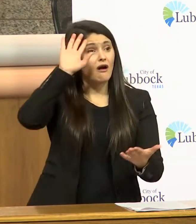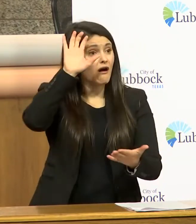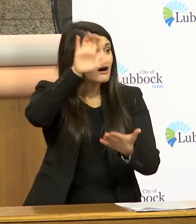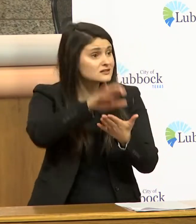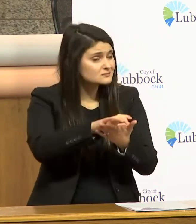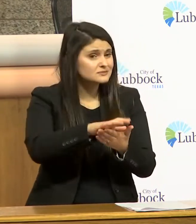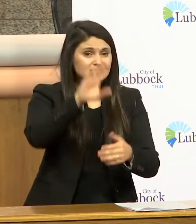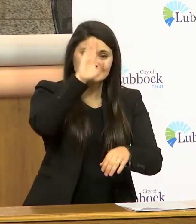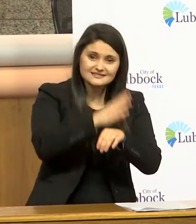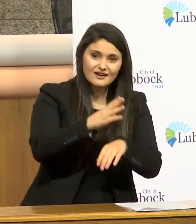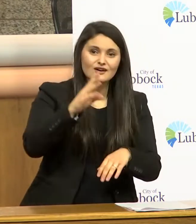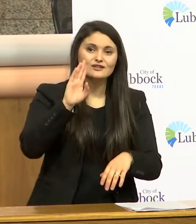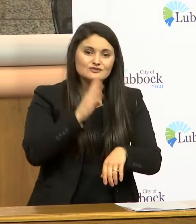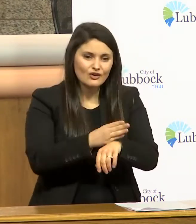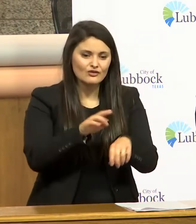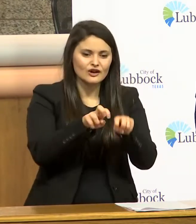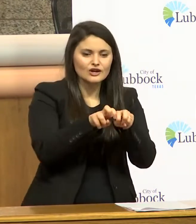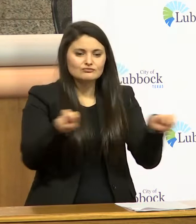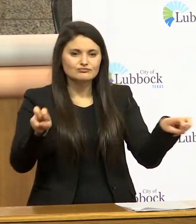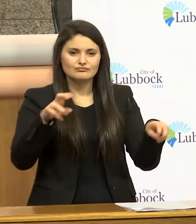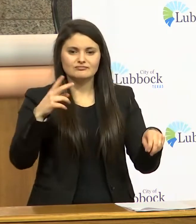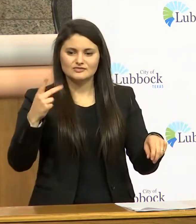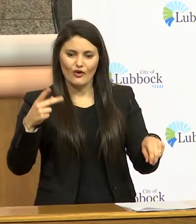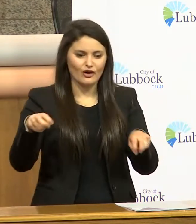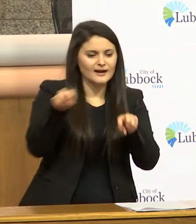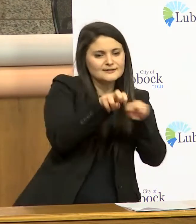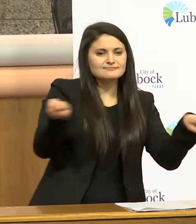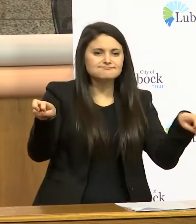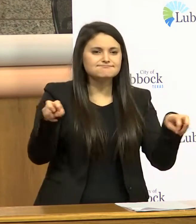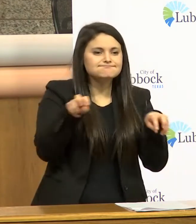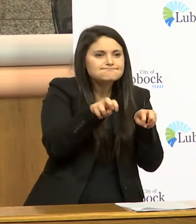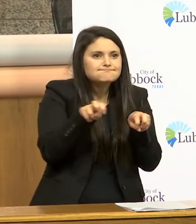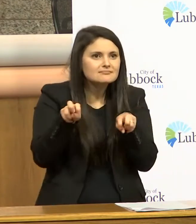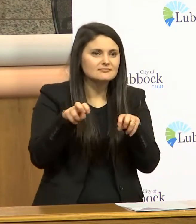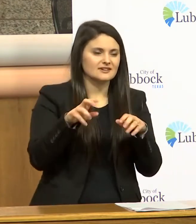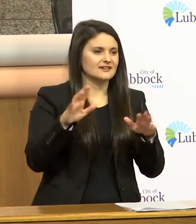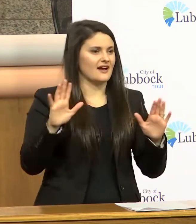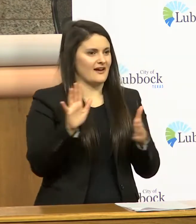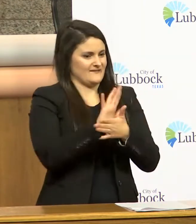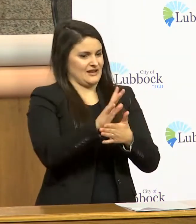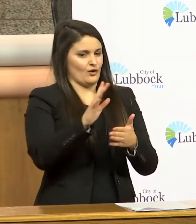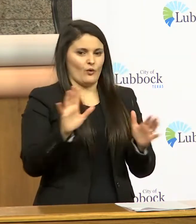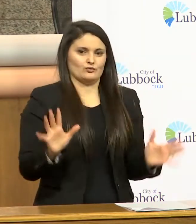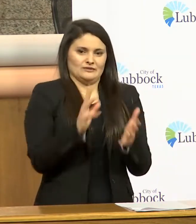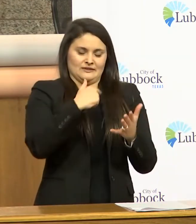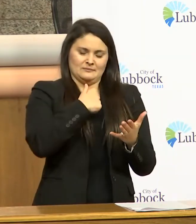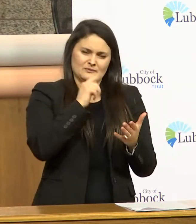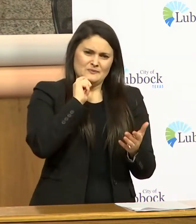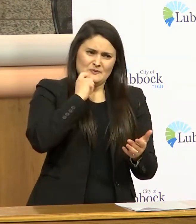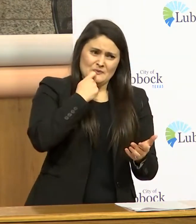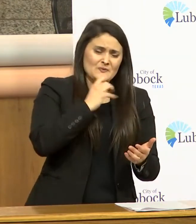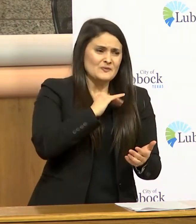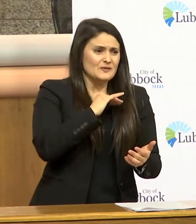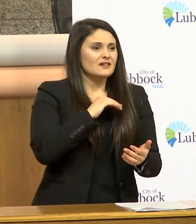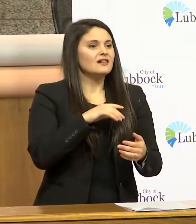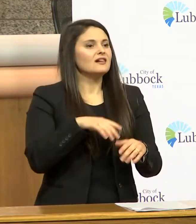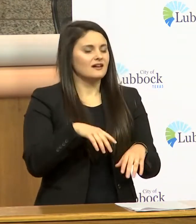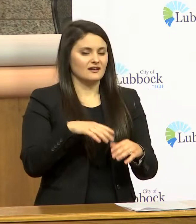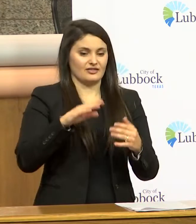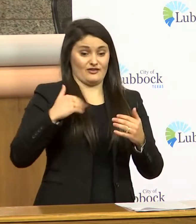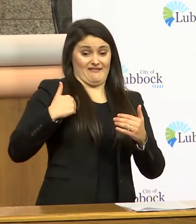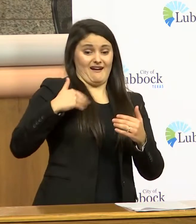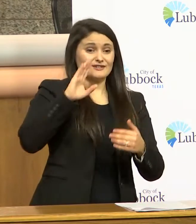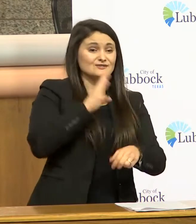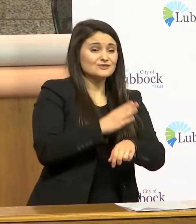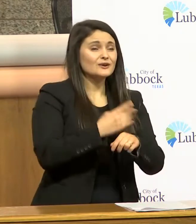son and daughter and their dog on the couch and it was just a video of encouragement for me which was really cool but they ended it with their youngest their